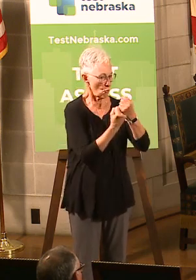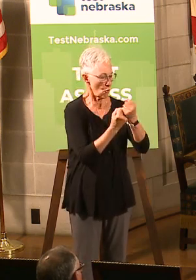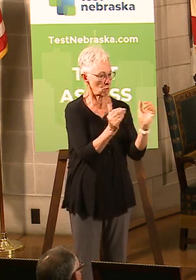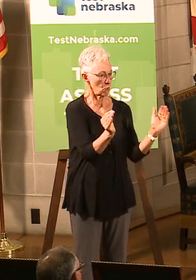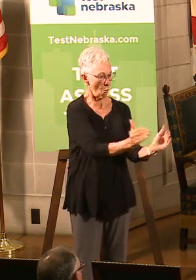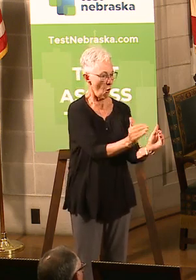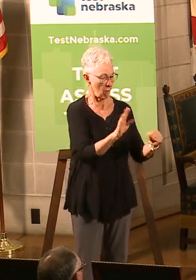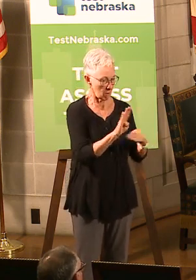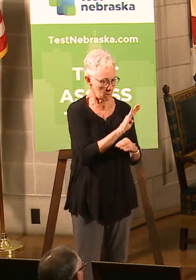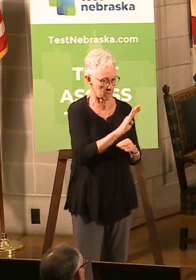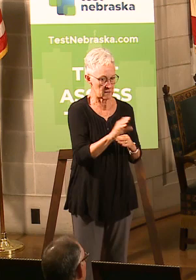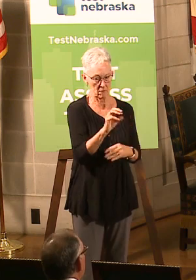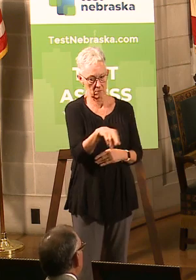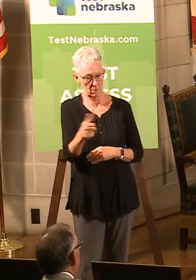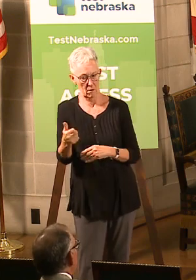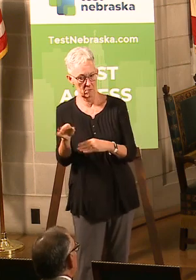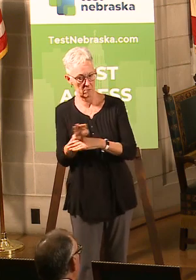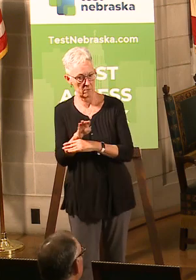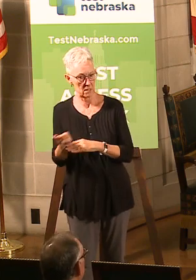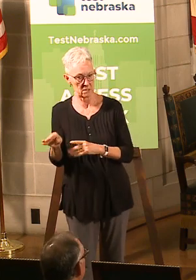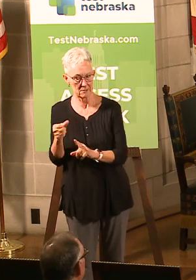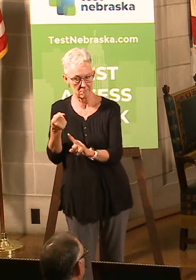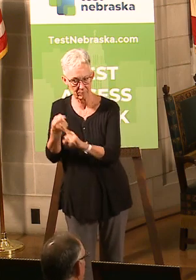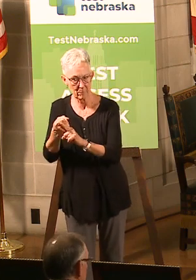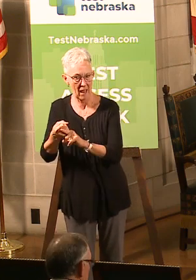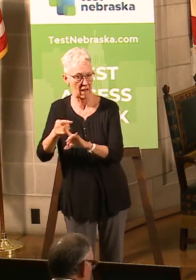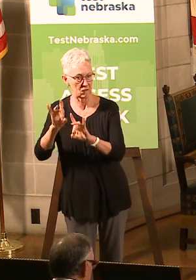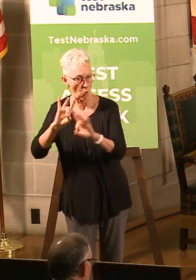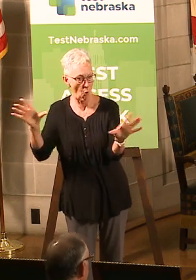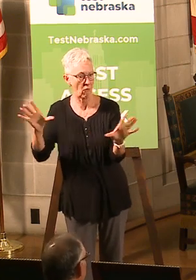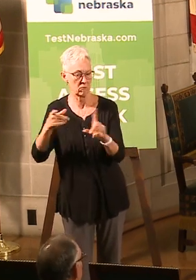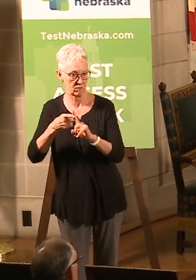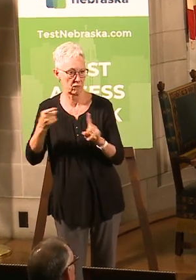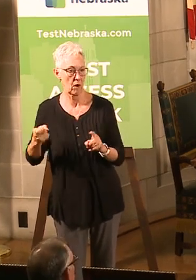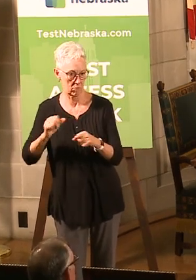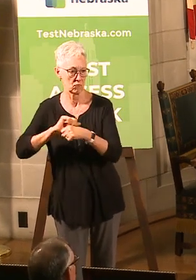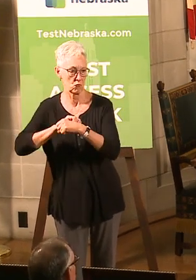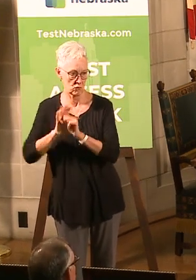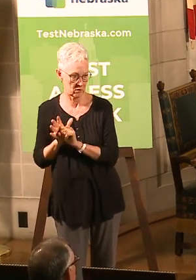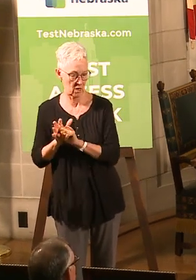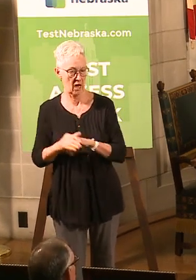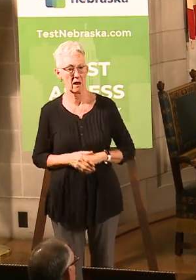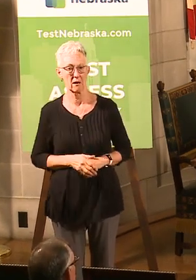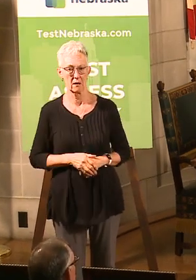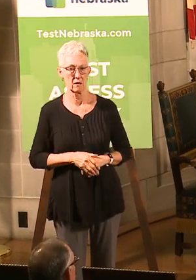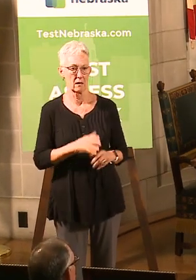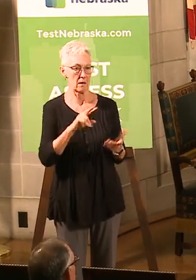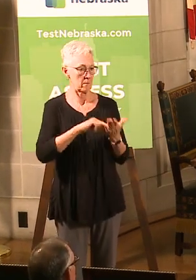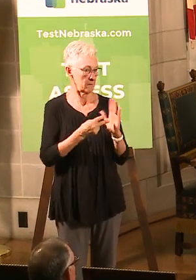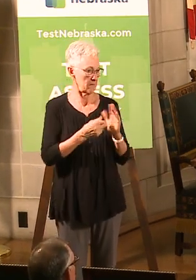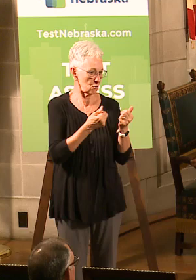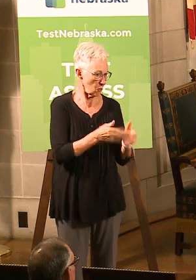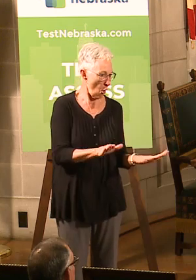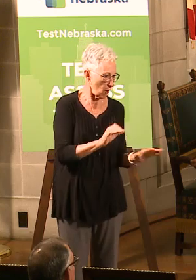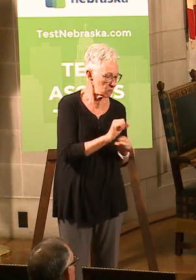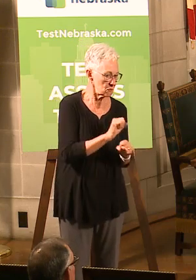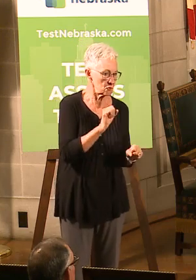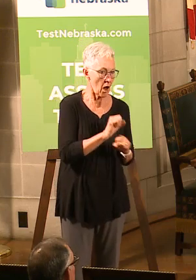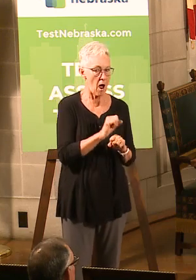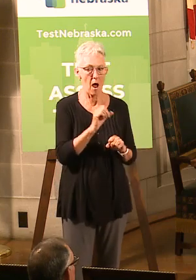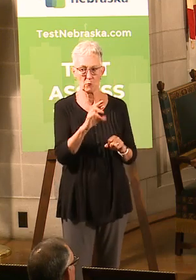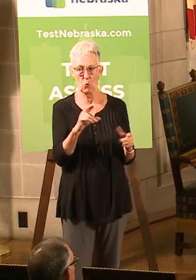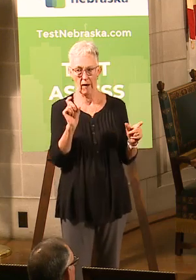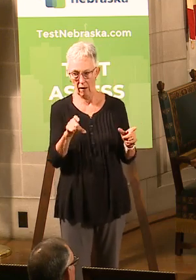been impacted by COVID-19 through changes in employment, closures, or losses in labor